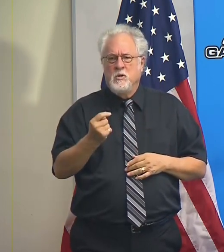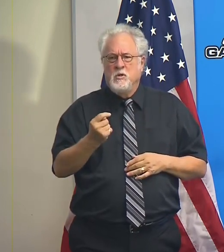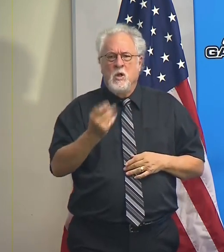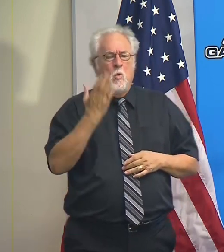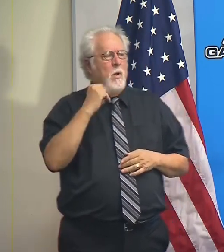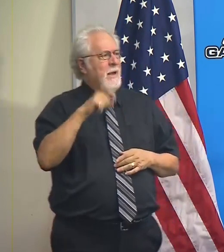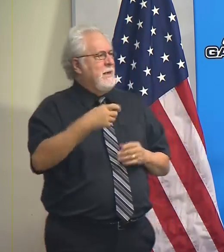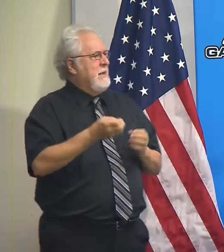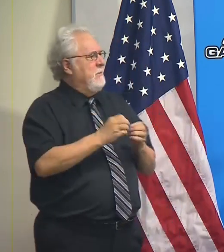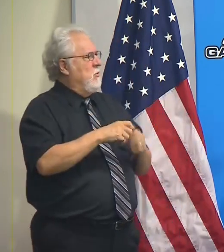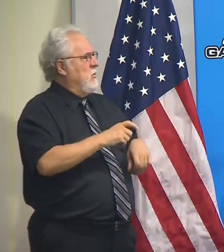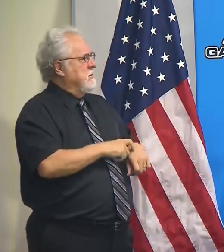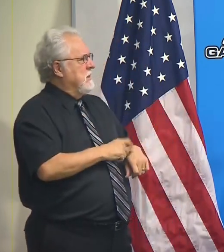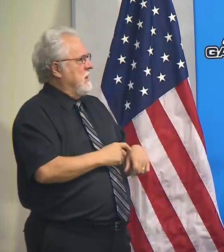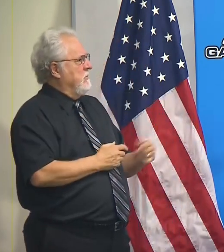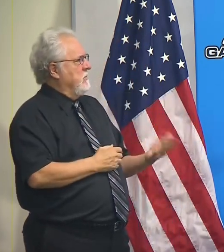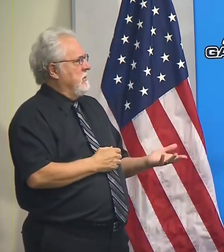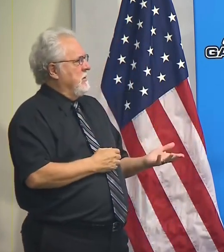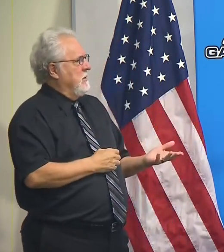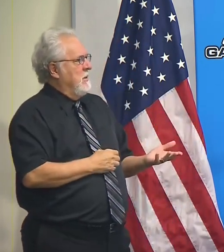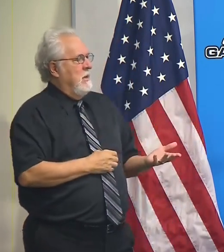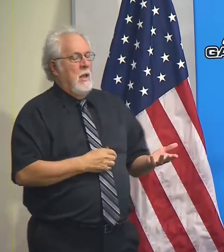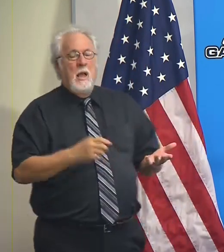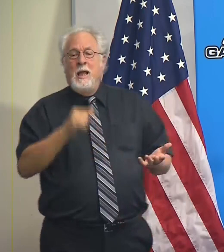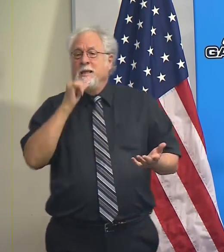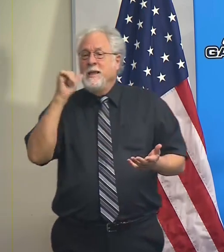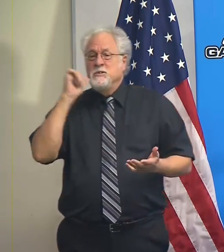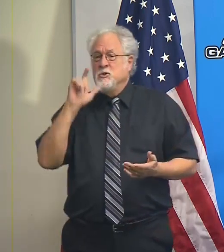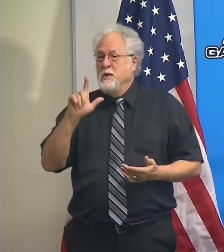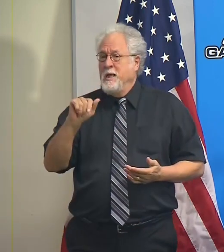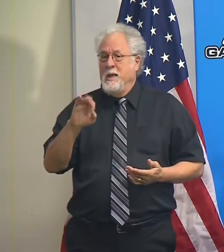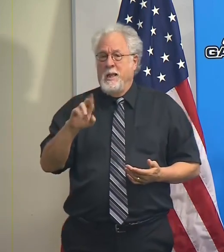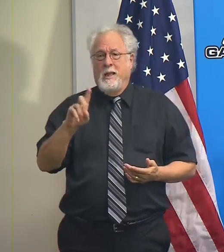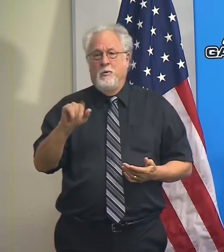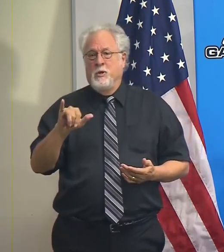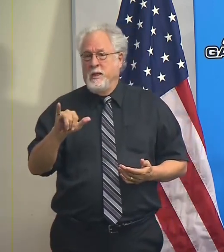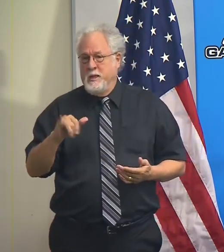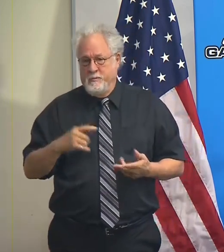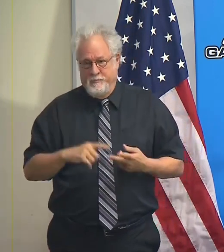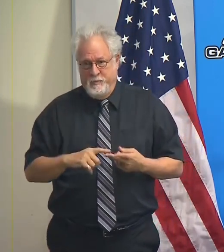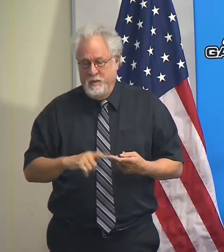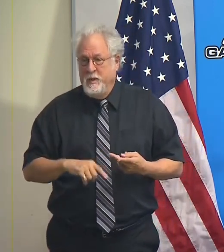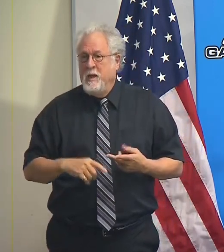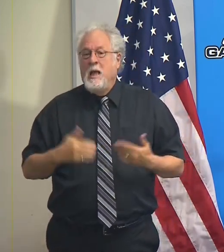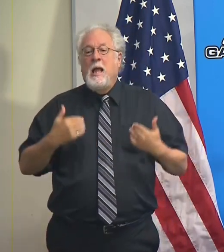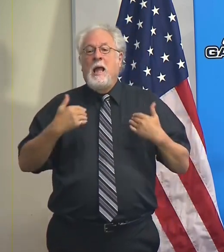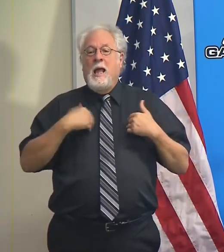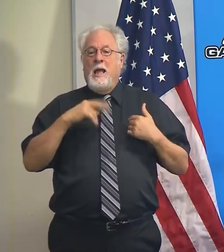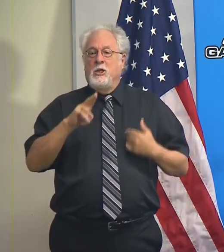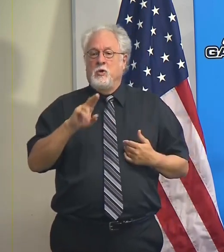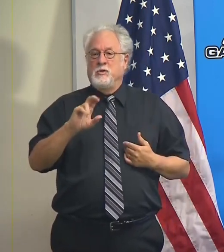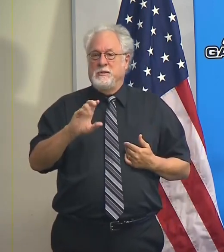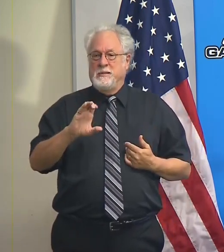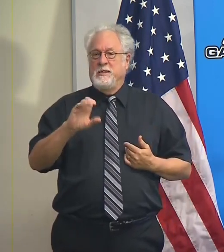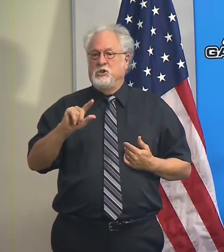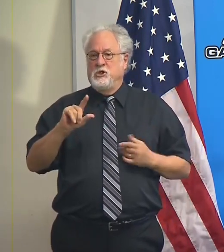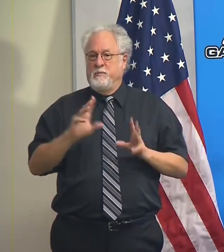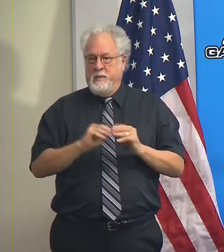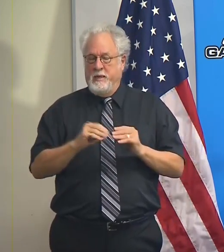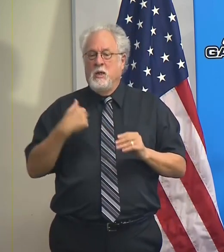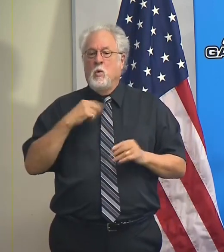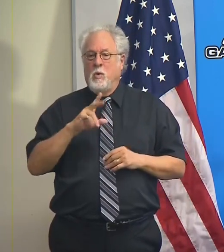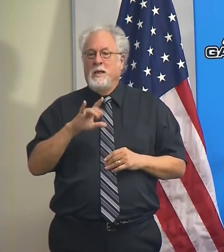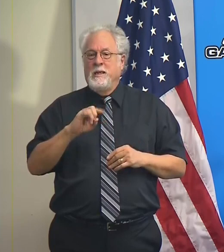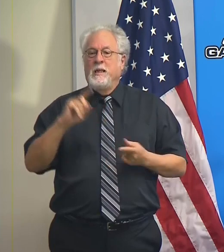need more time this week? Well, yesterday was Labor Day. And while we had a UCG meeting, we did